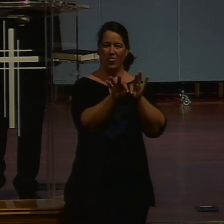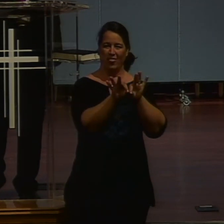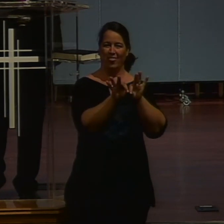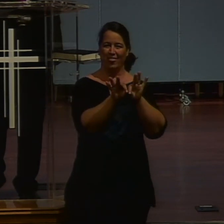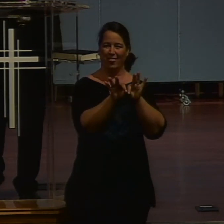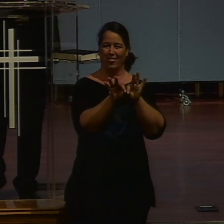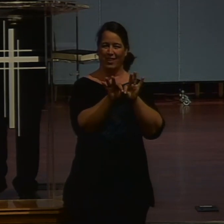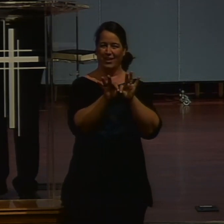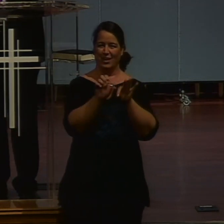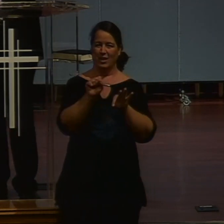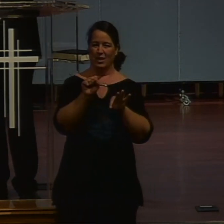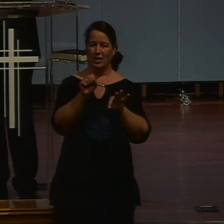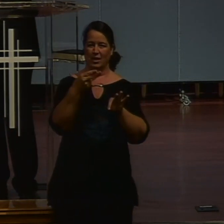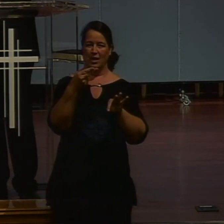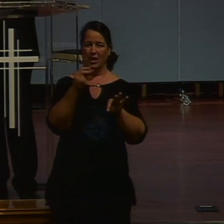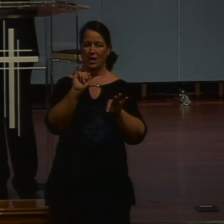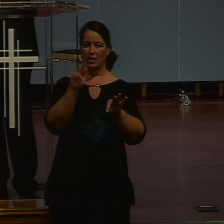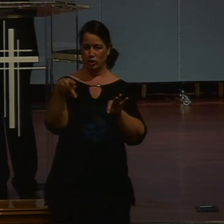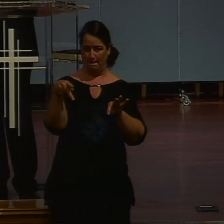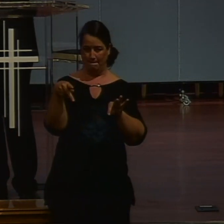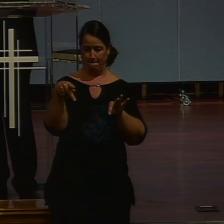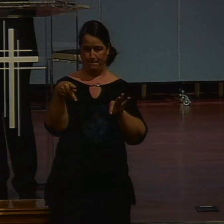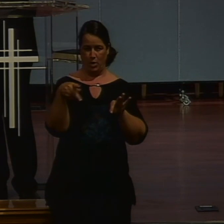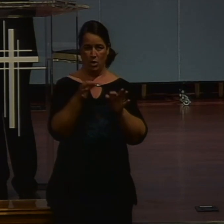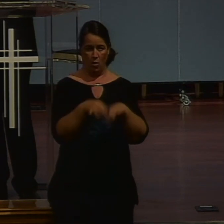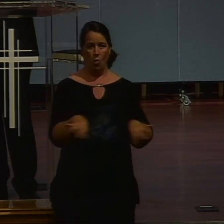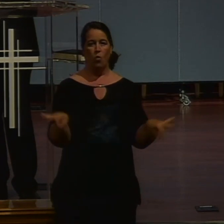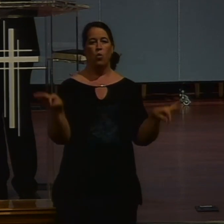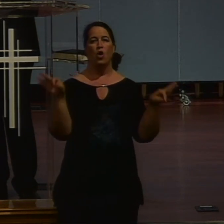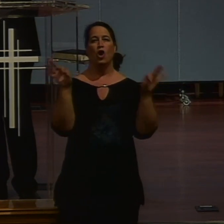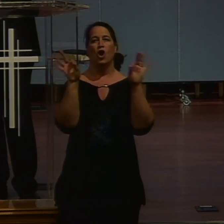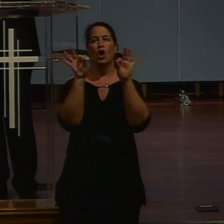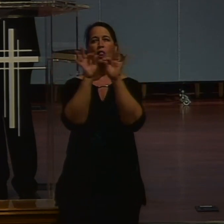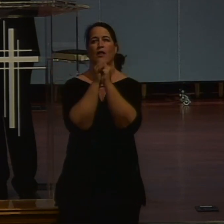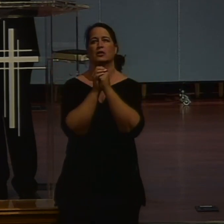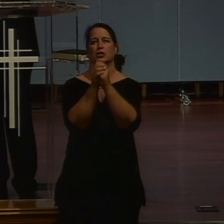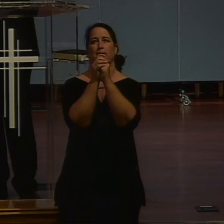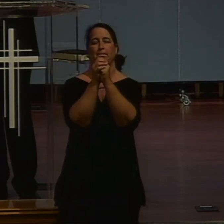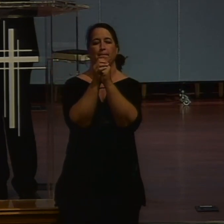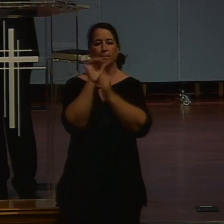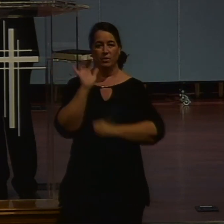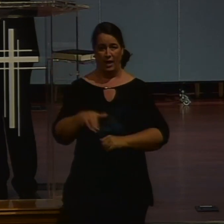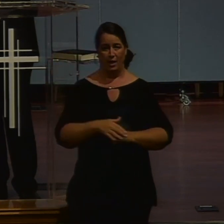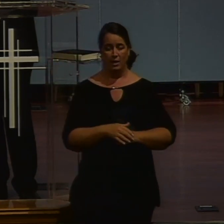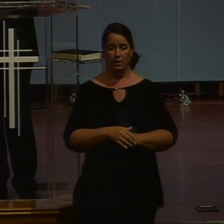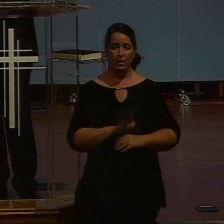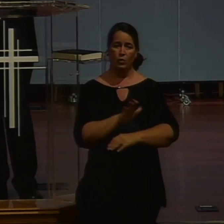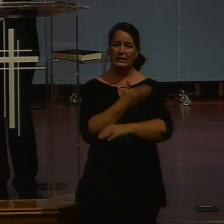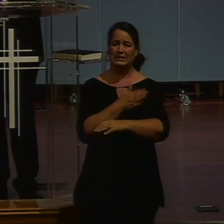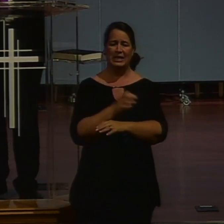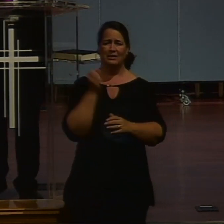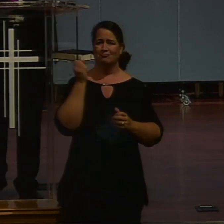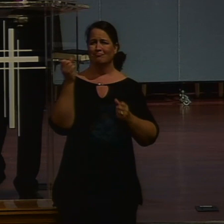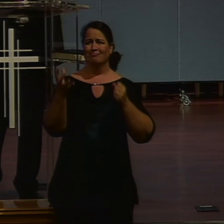name. And we sing songs. That tell us. How hopeless. How. How fall. How short. We